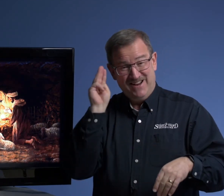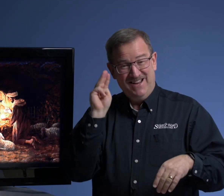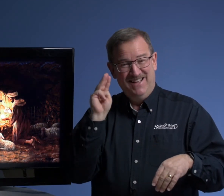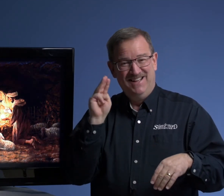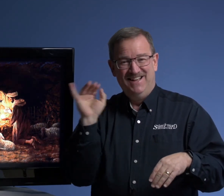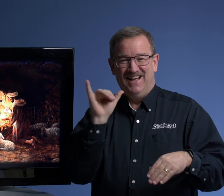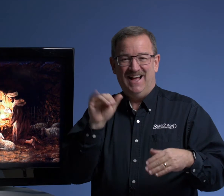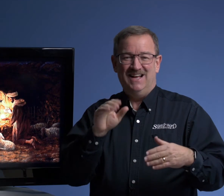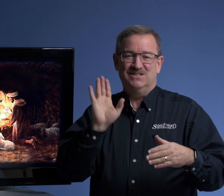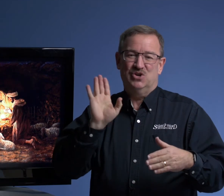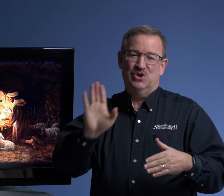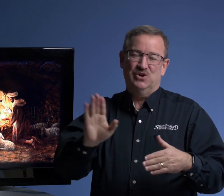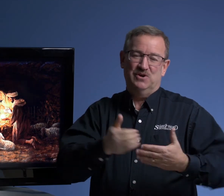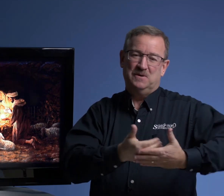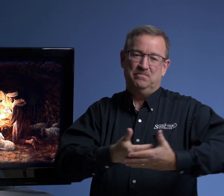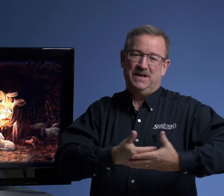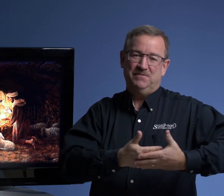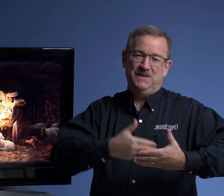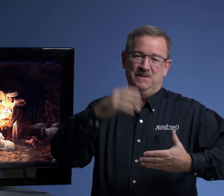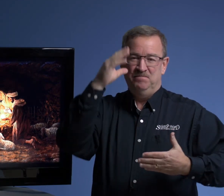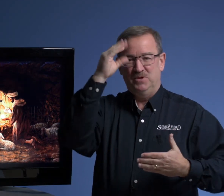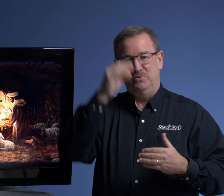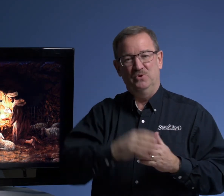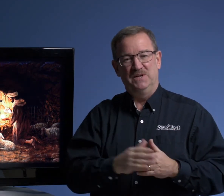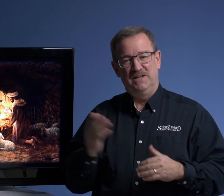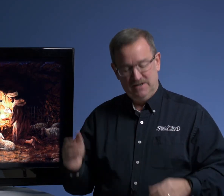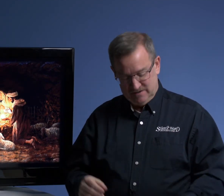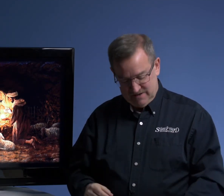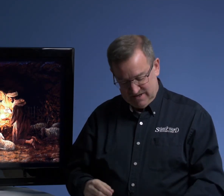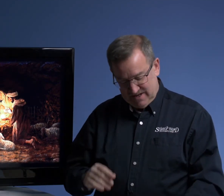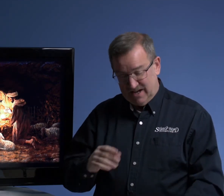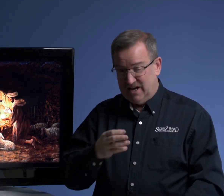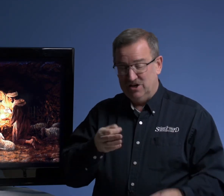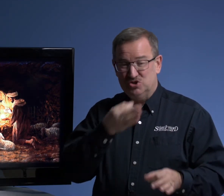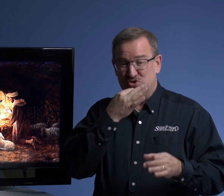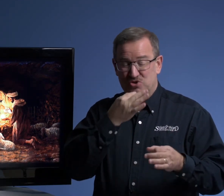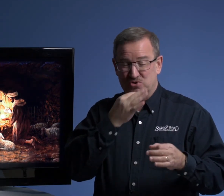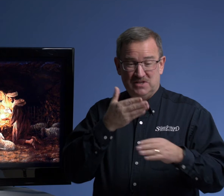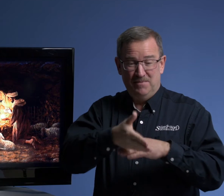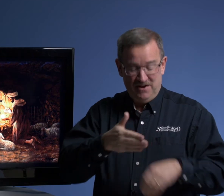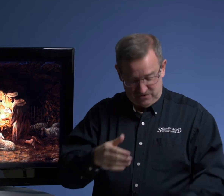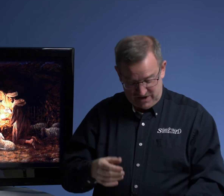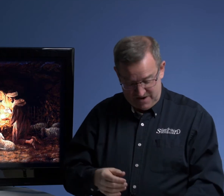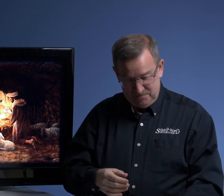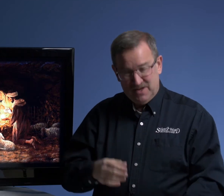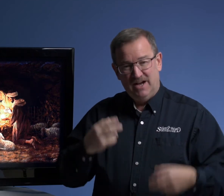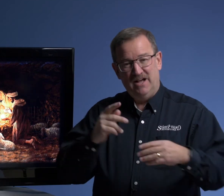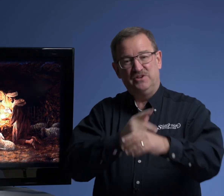as her baby boy here. A short time after that, the